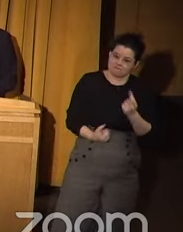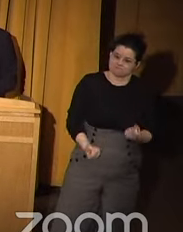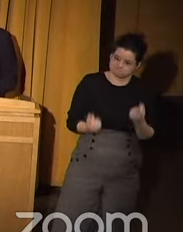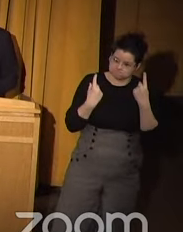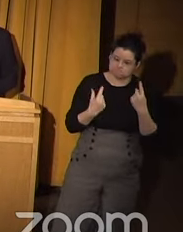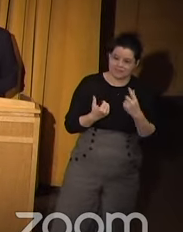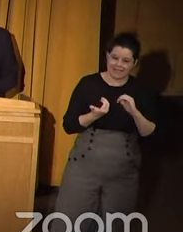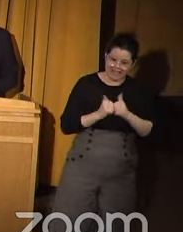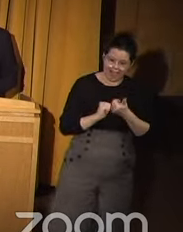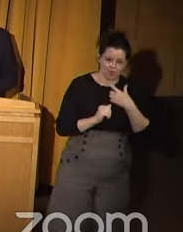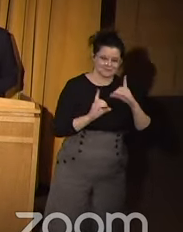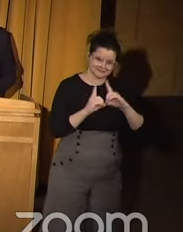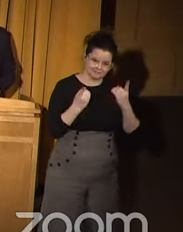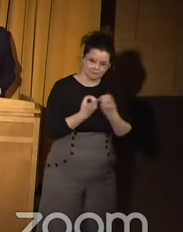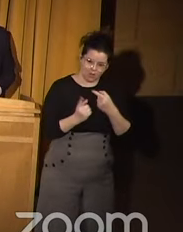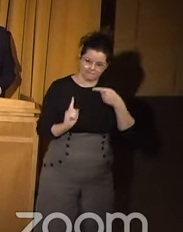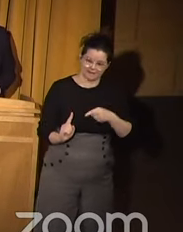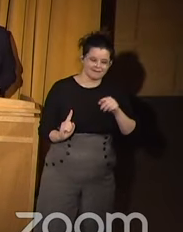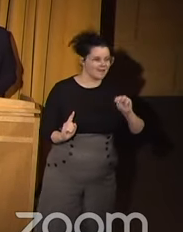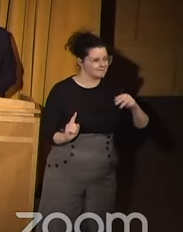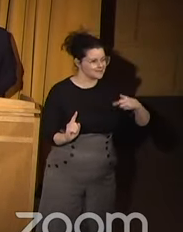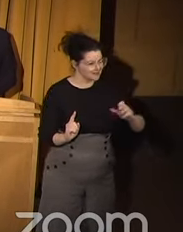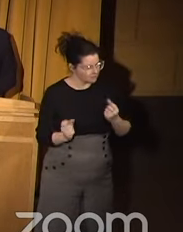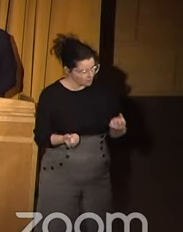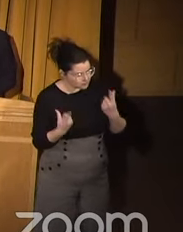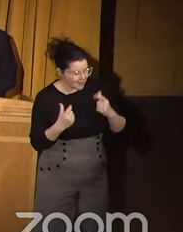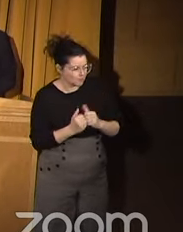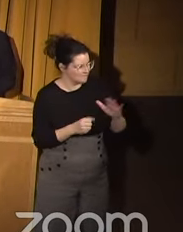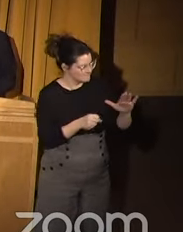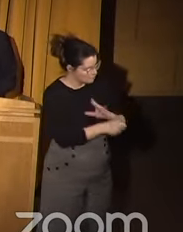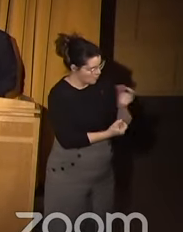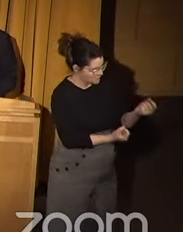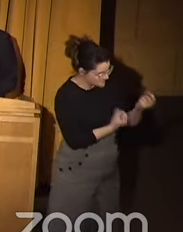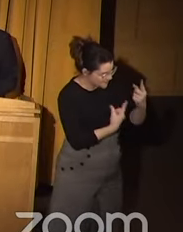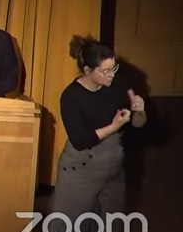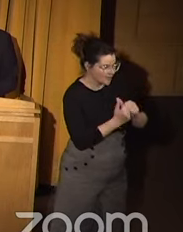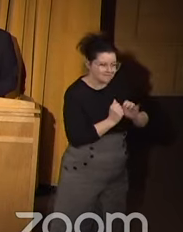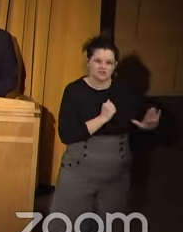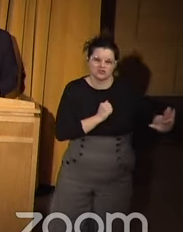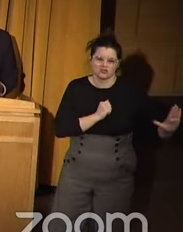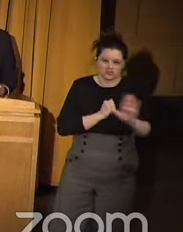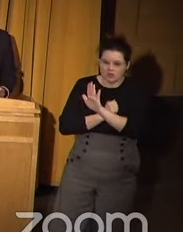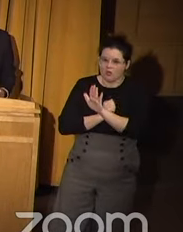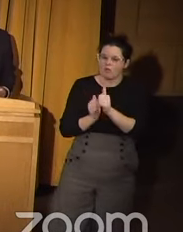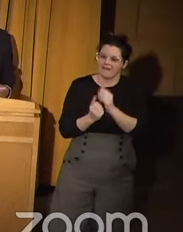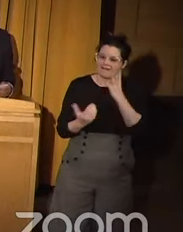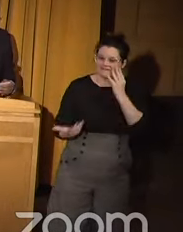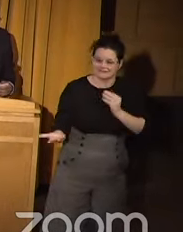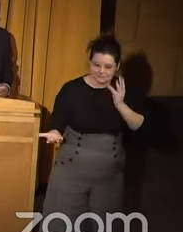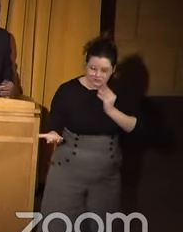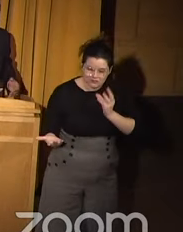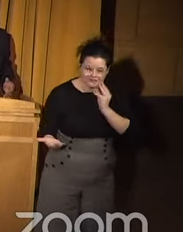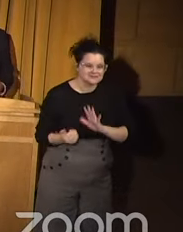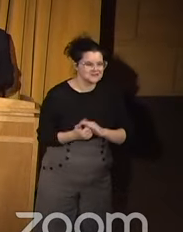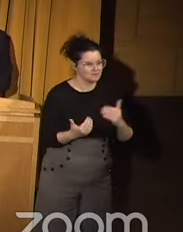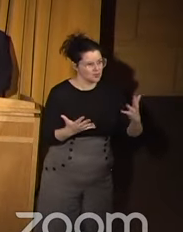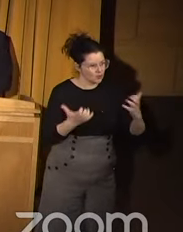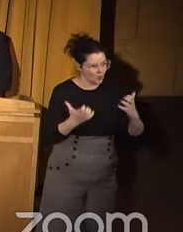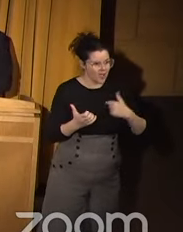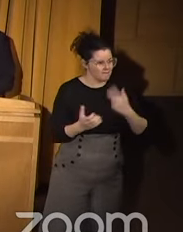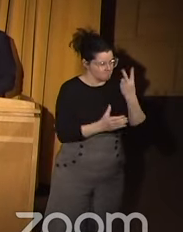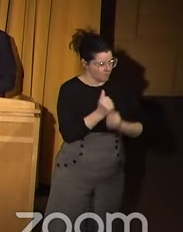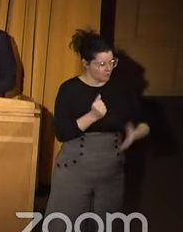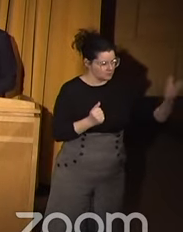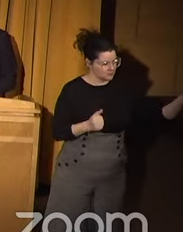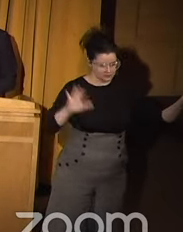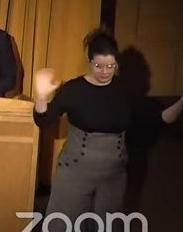of how the department operates and we have an understanding of your experiences and we will bring that